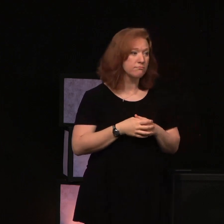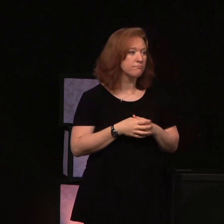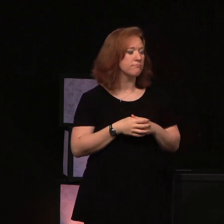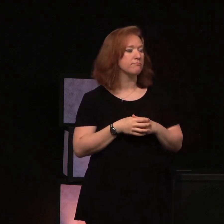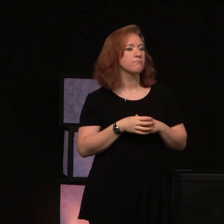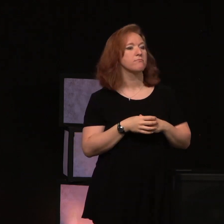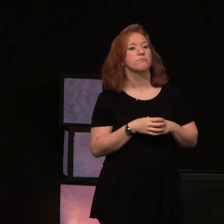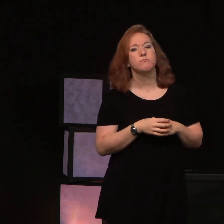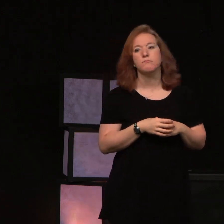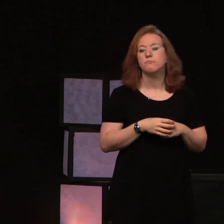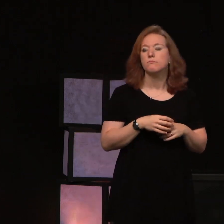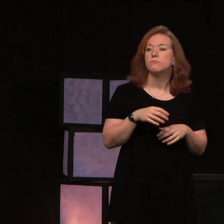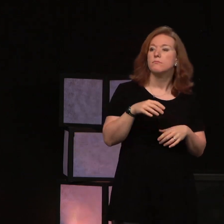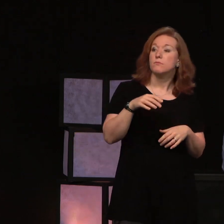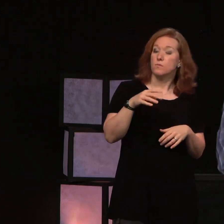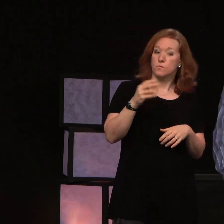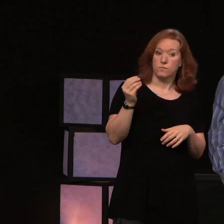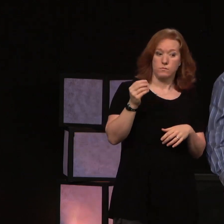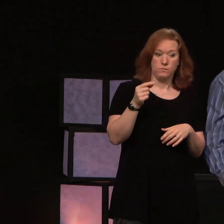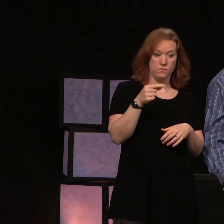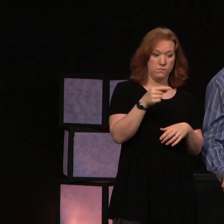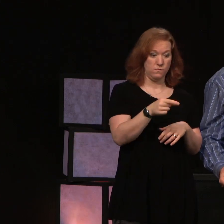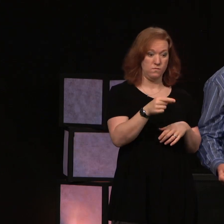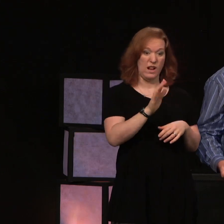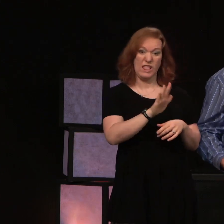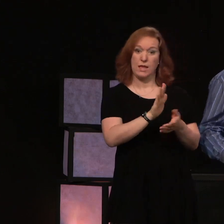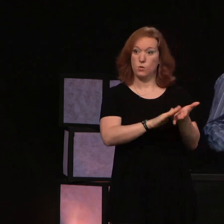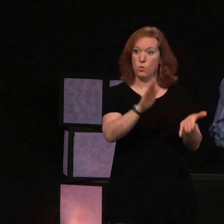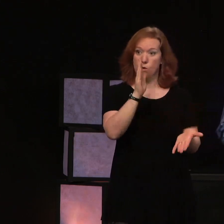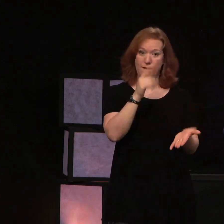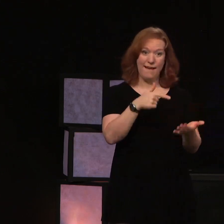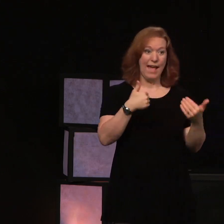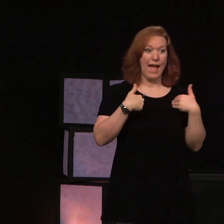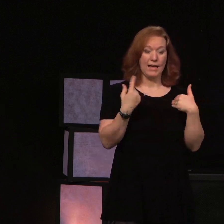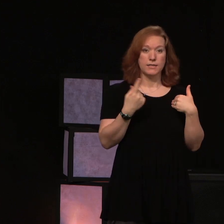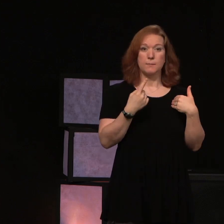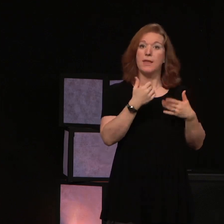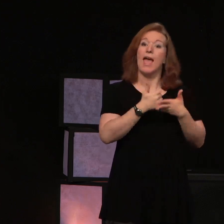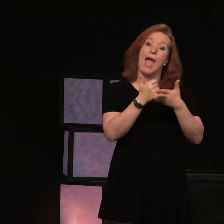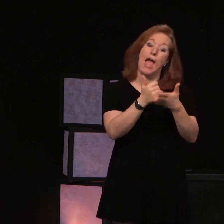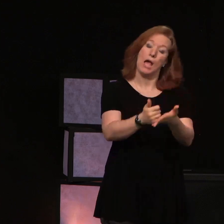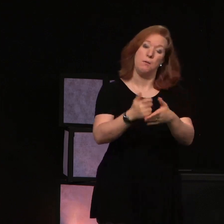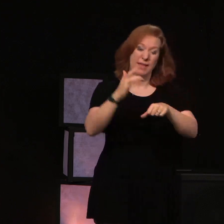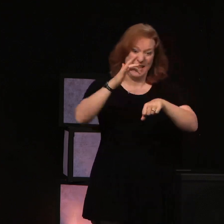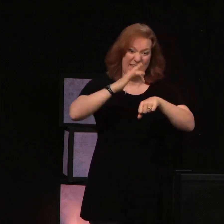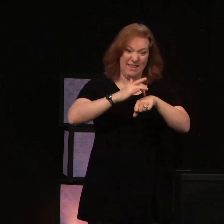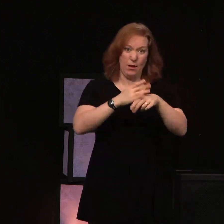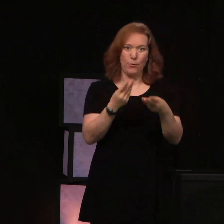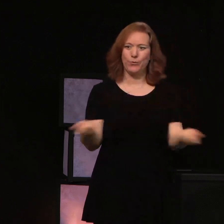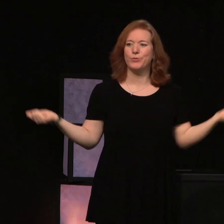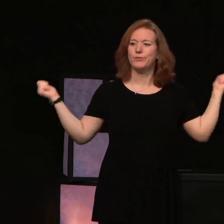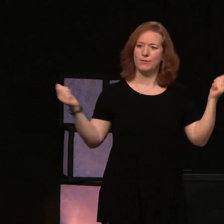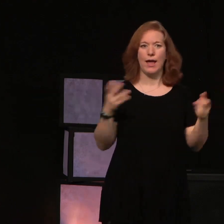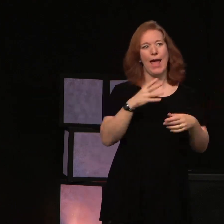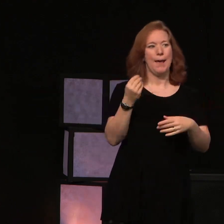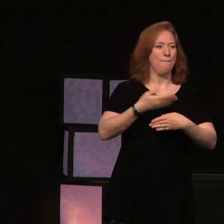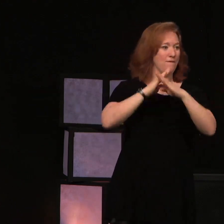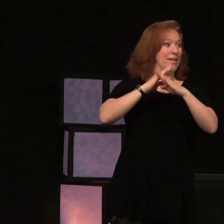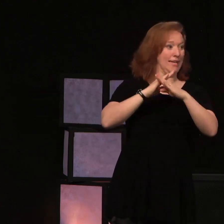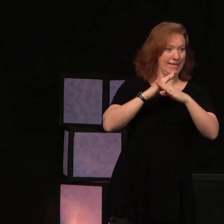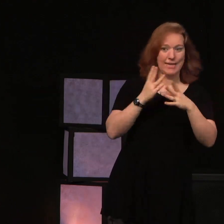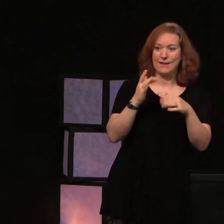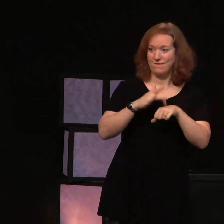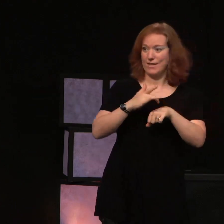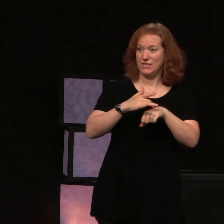And they actually had an ingredient in there that would help prevent infection. So it had some effect.